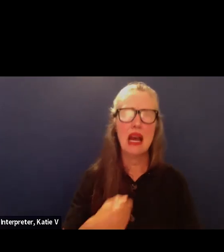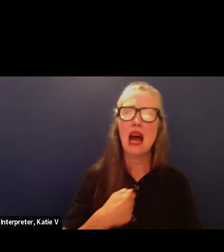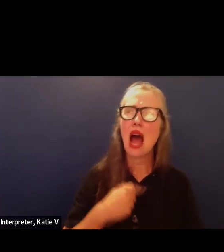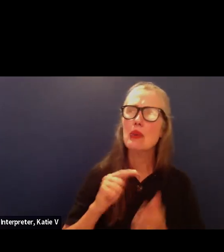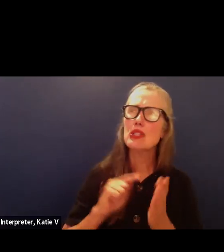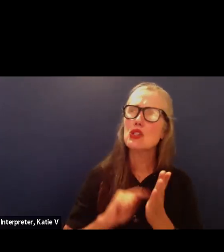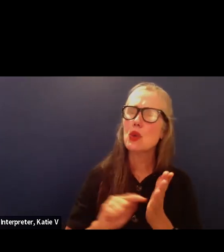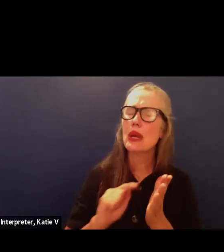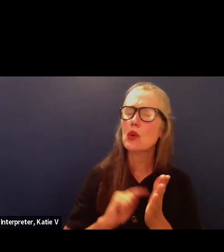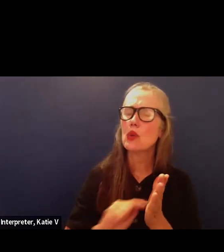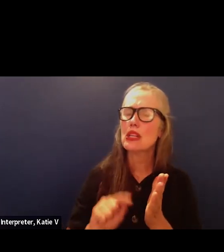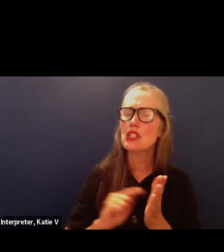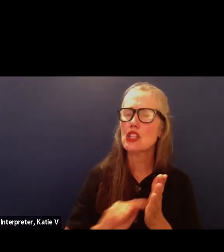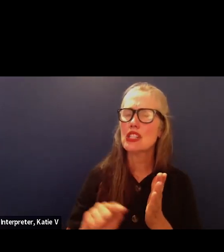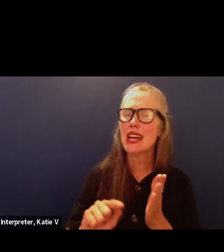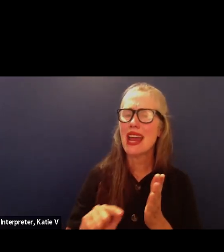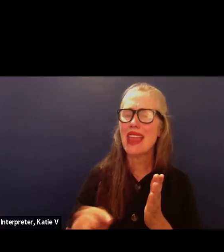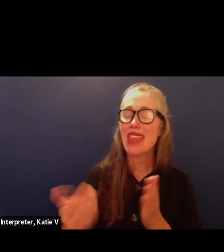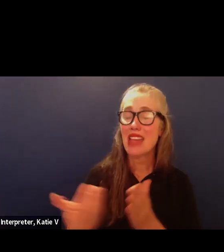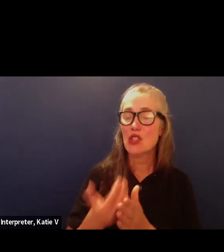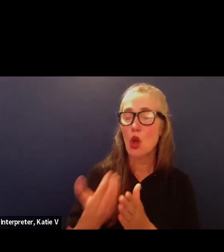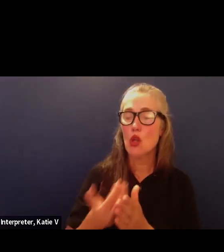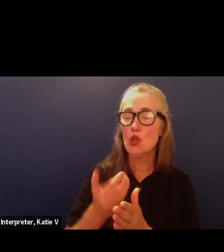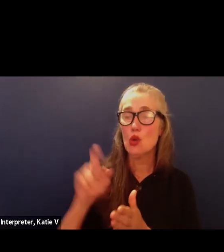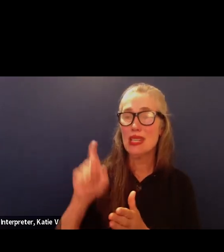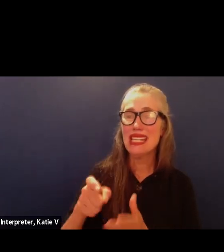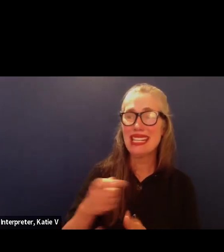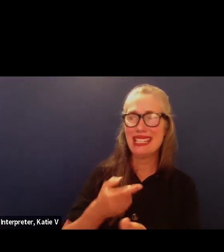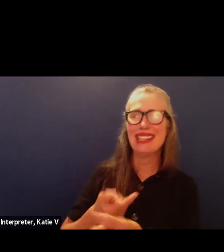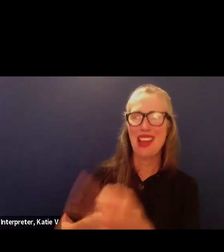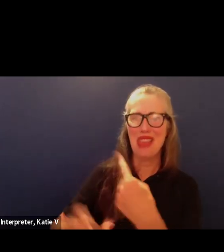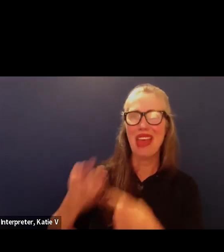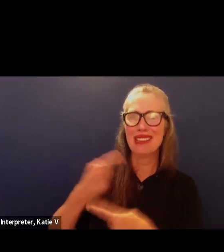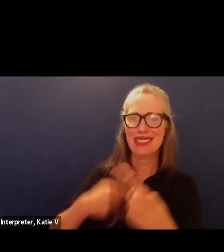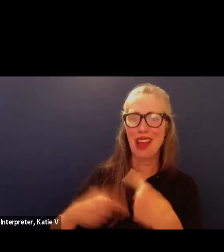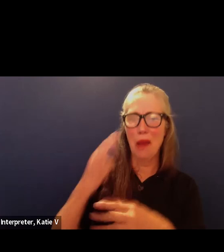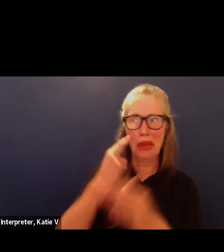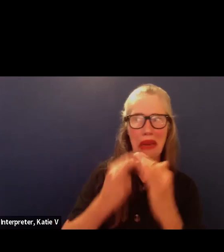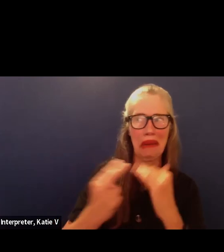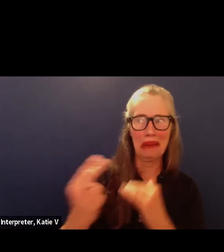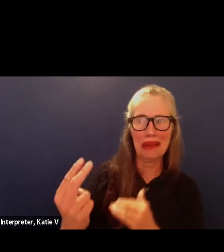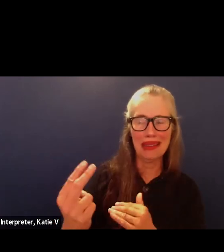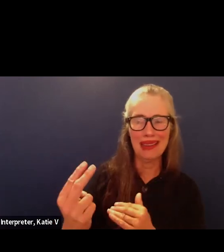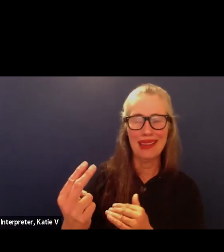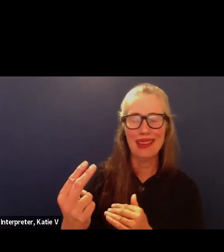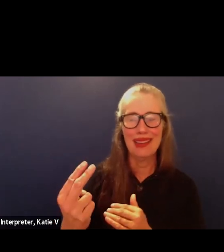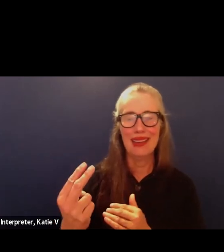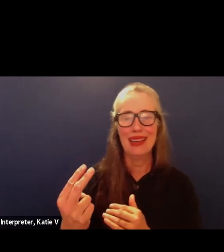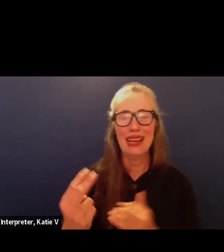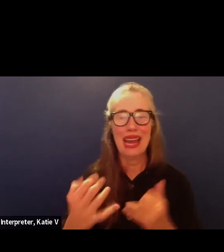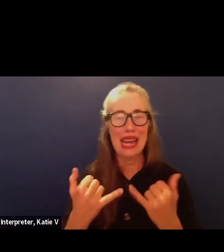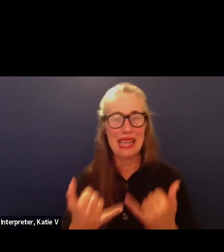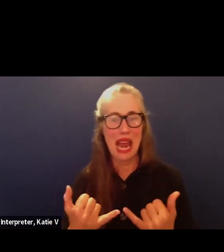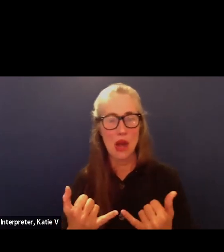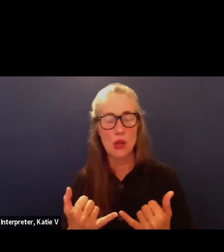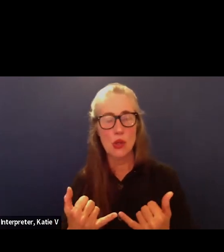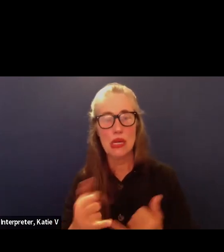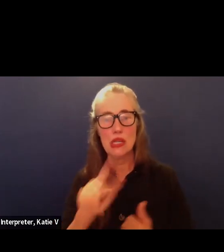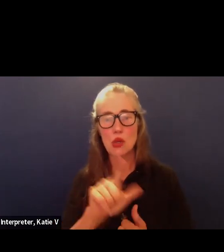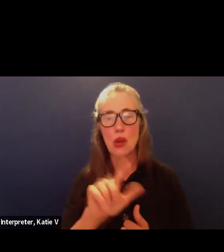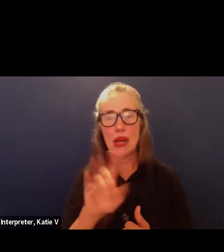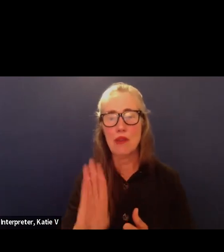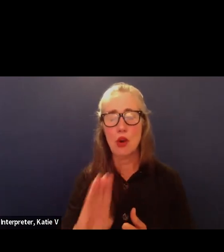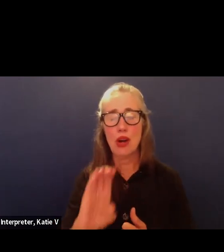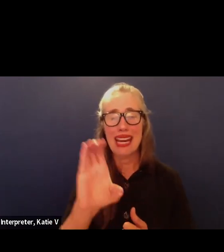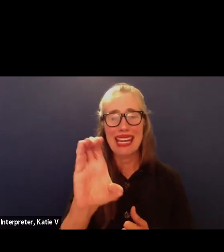doing some research that that's an incoming need that's coming, right? definitely. And some of it is whereas you're now going to need 24